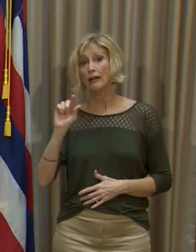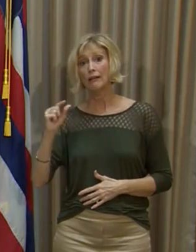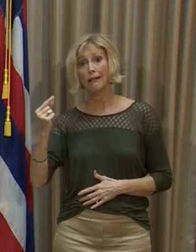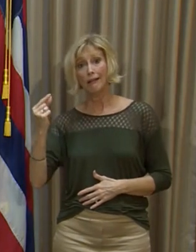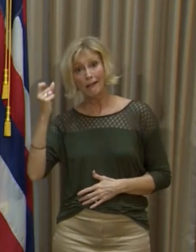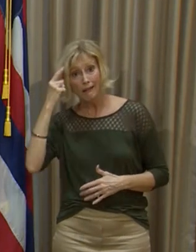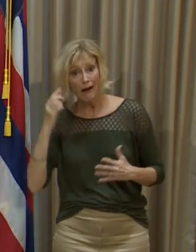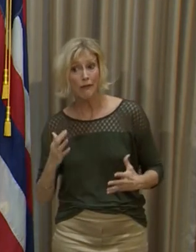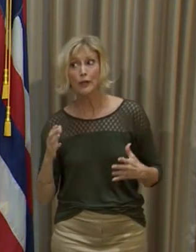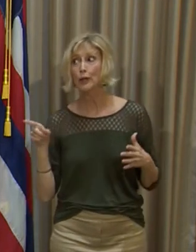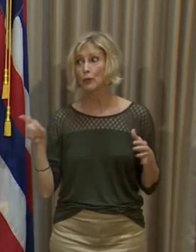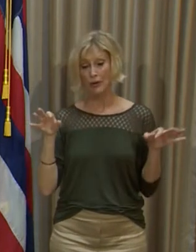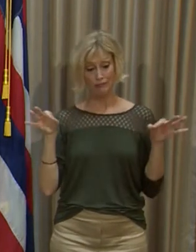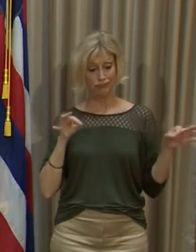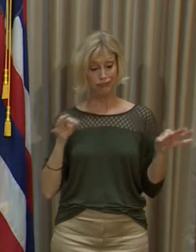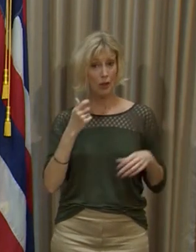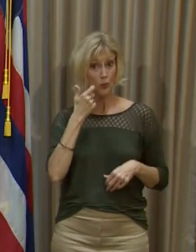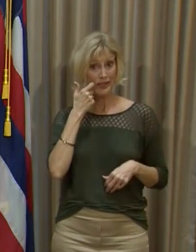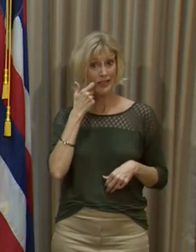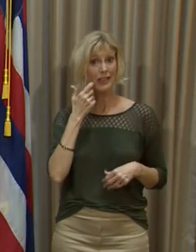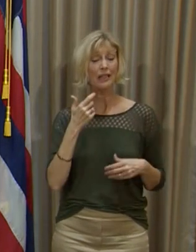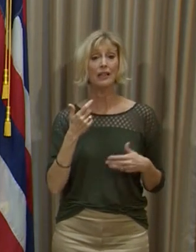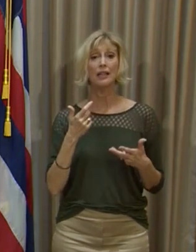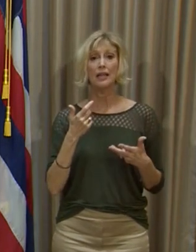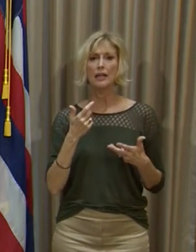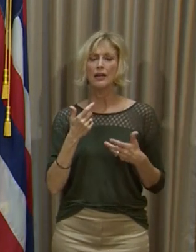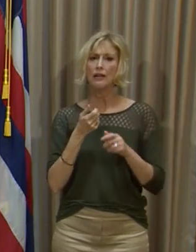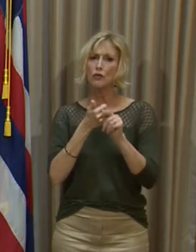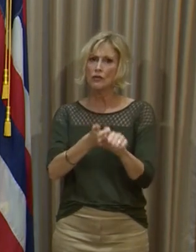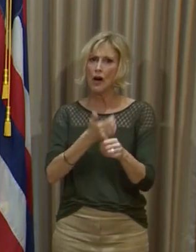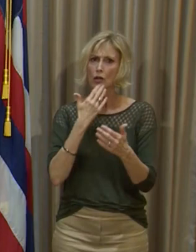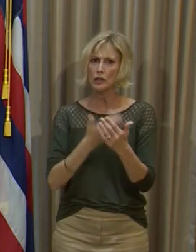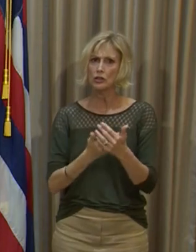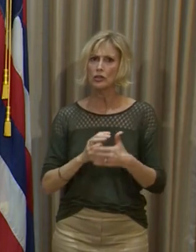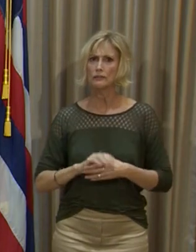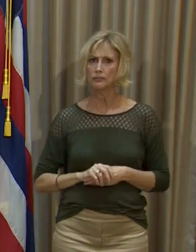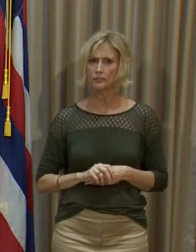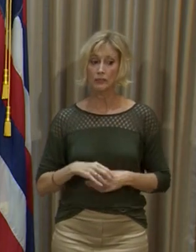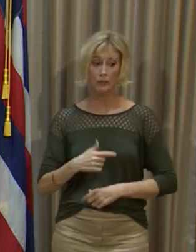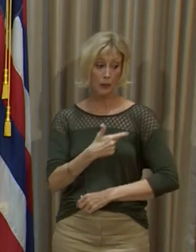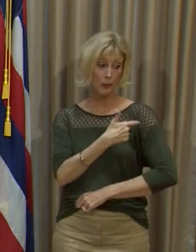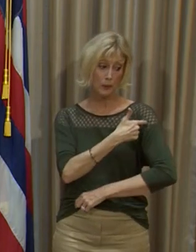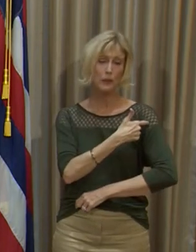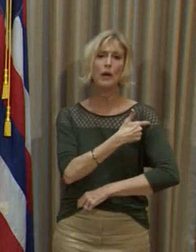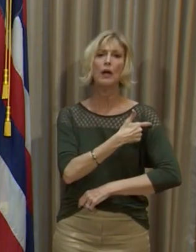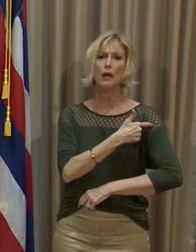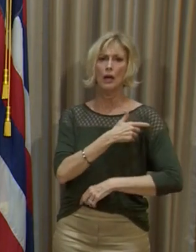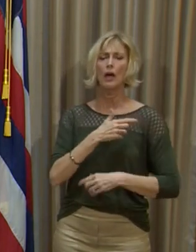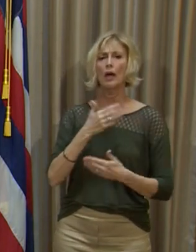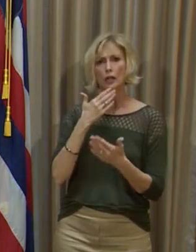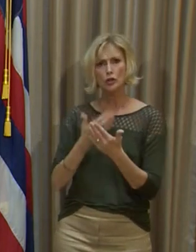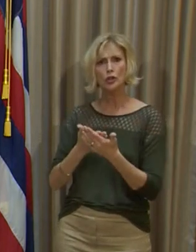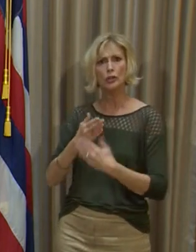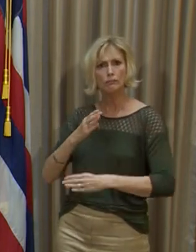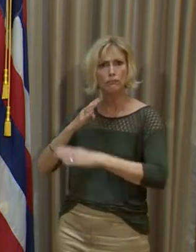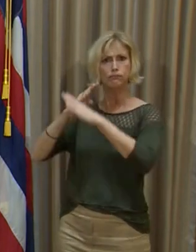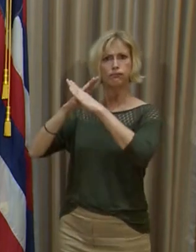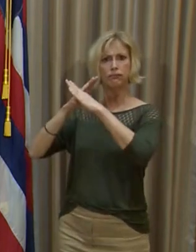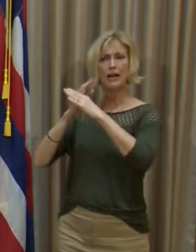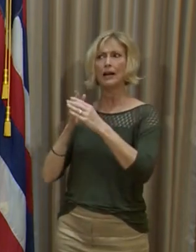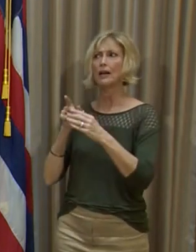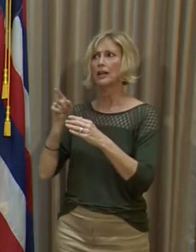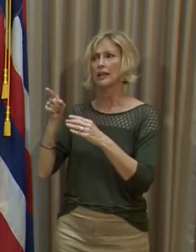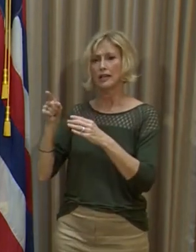control until we're all vaccinated. Because the vaccine seems to work quite well against this new UK B.1.1.7 variant. Thank you.